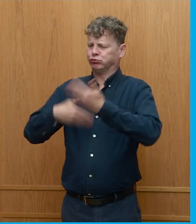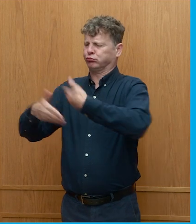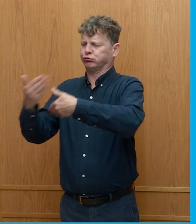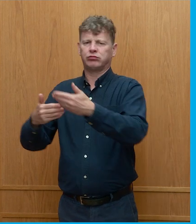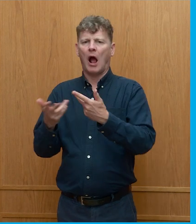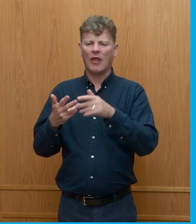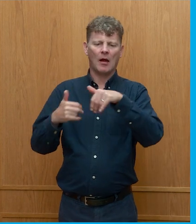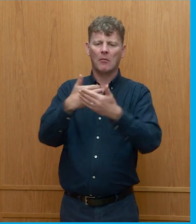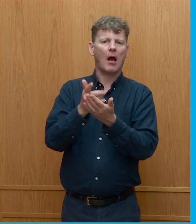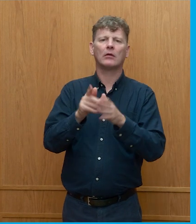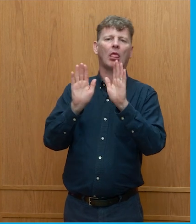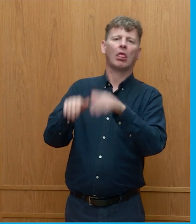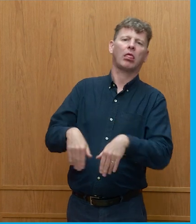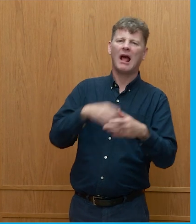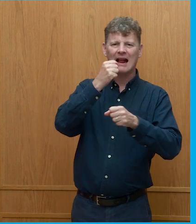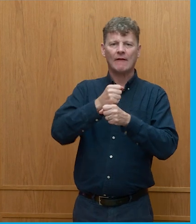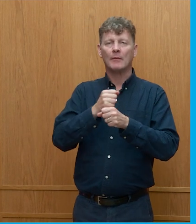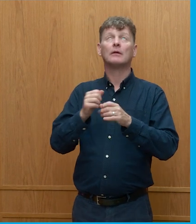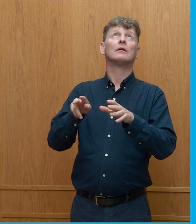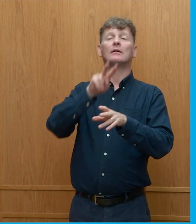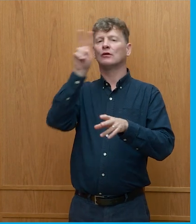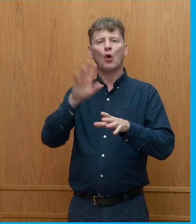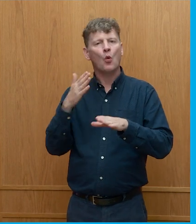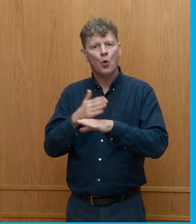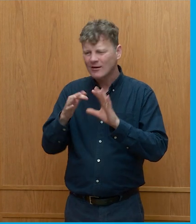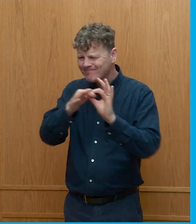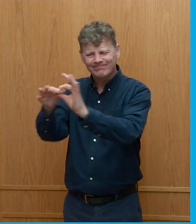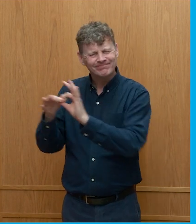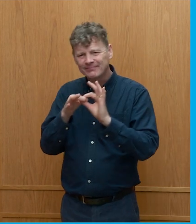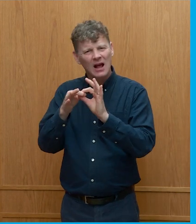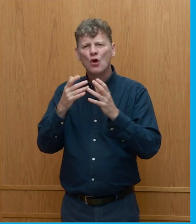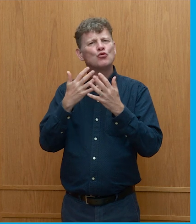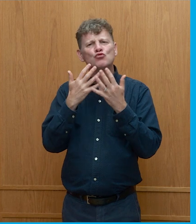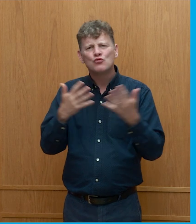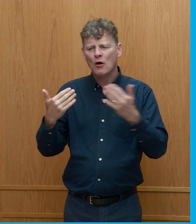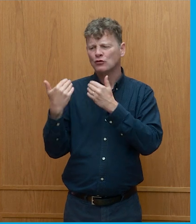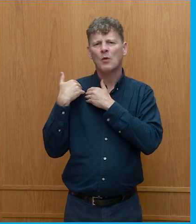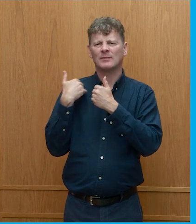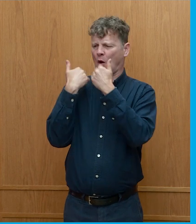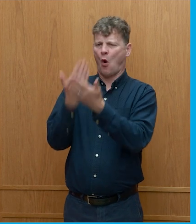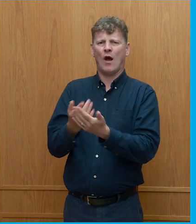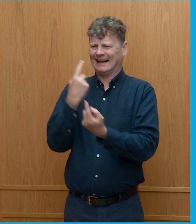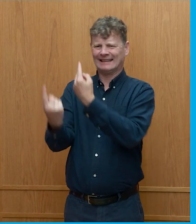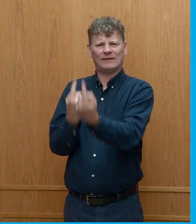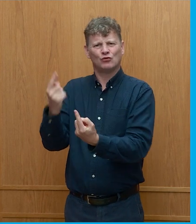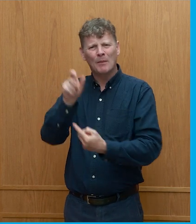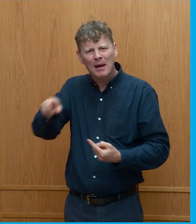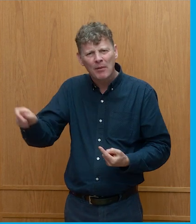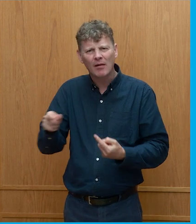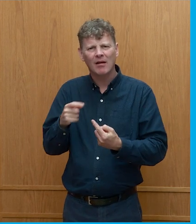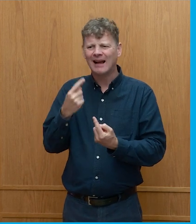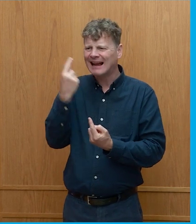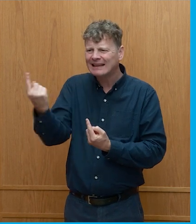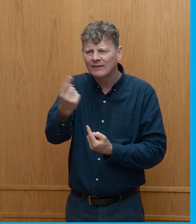it needs to work much better together and a lot of this has been put on individuals or put on individual businesses to come up with